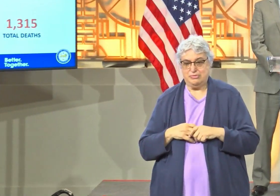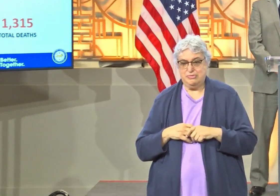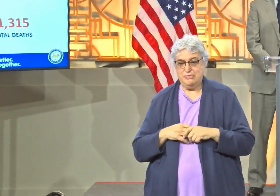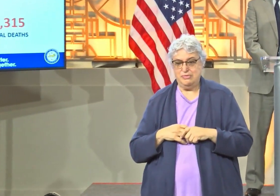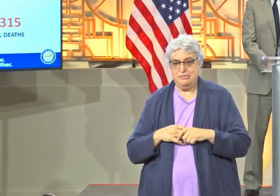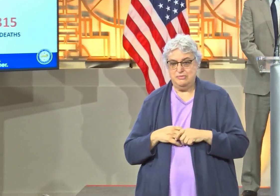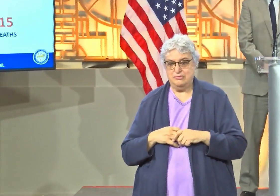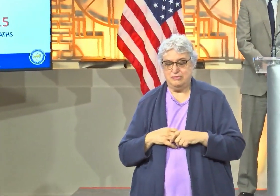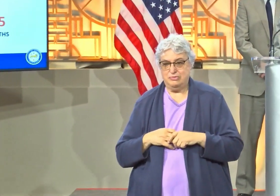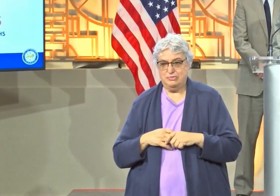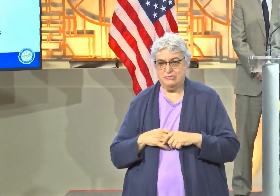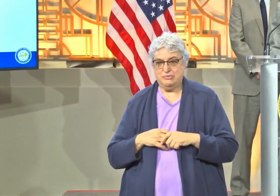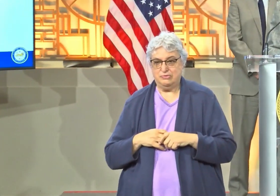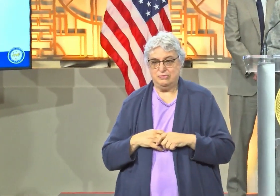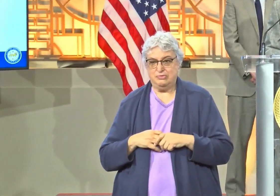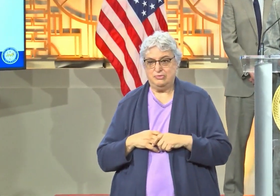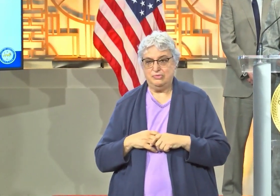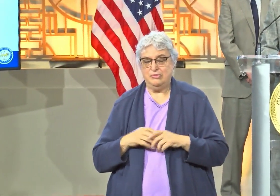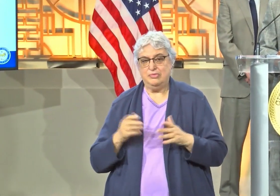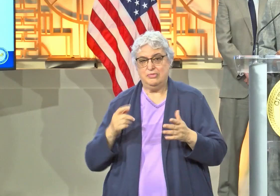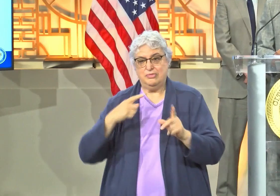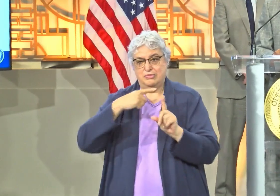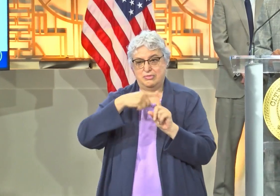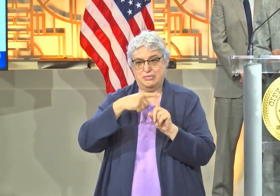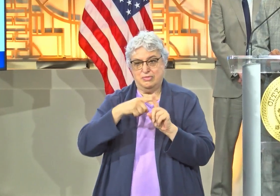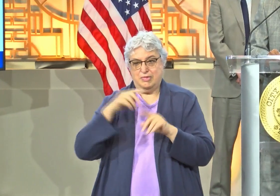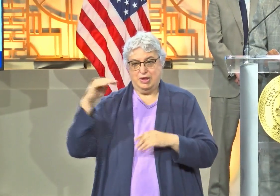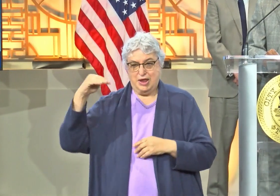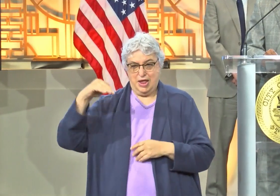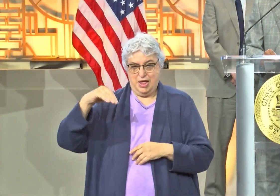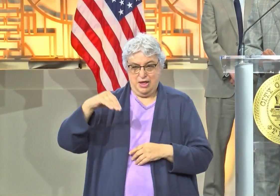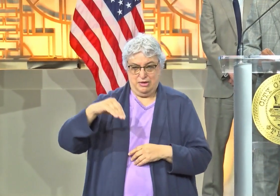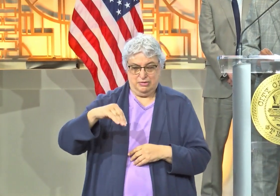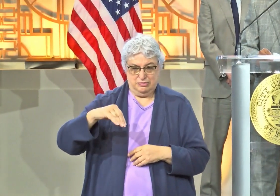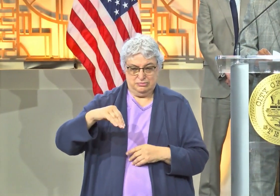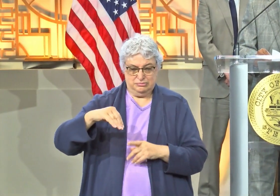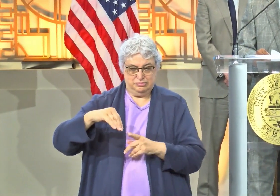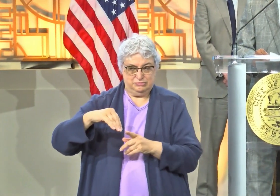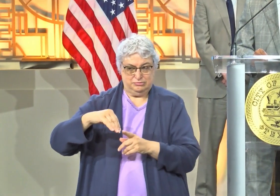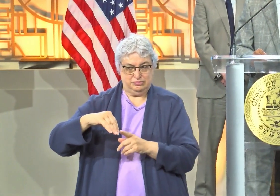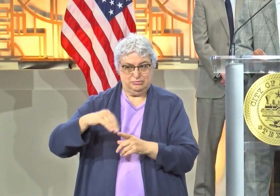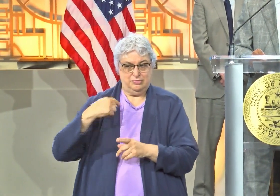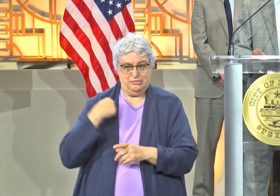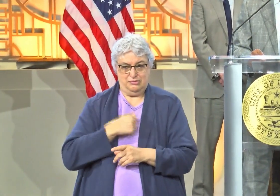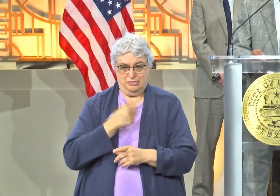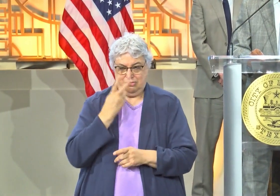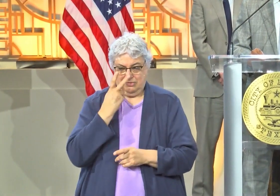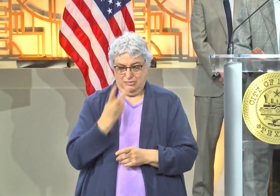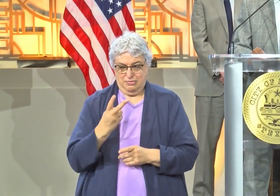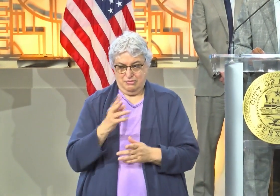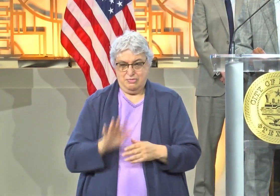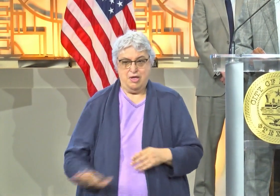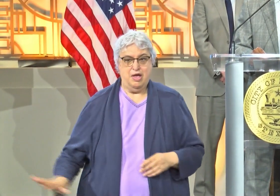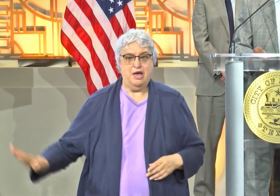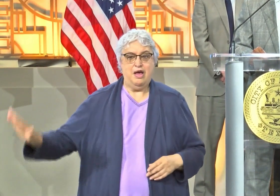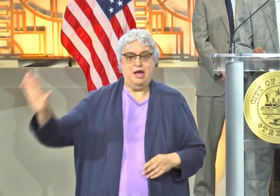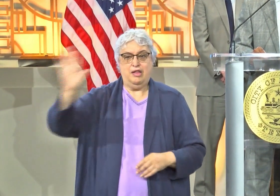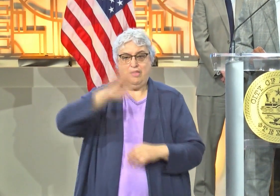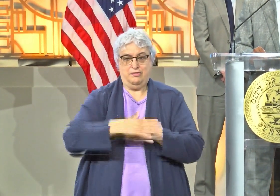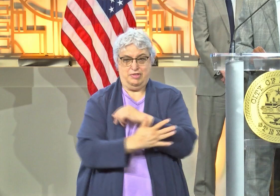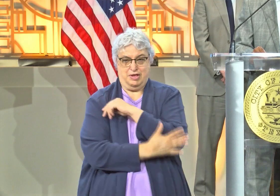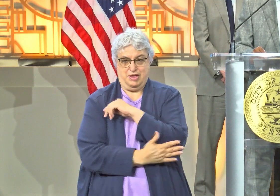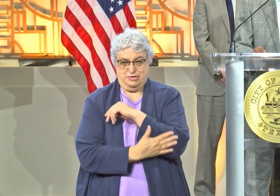as the positivity rate went down. But based on what we are seeing all over the country,